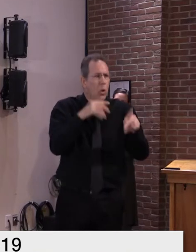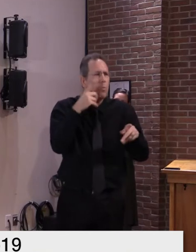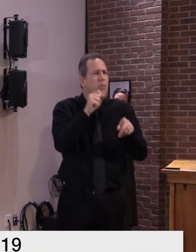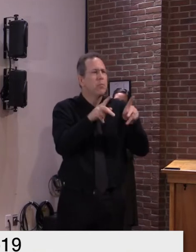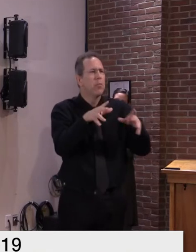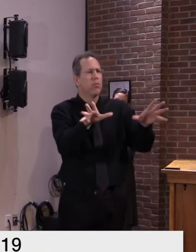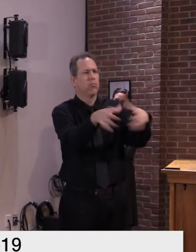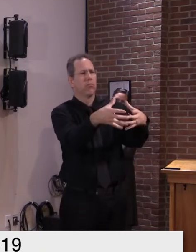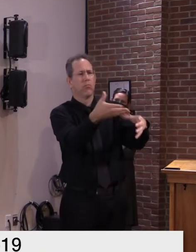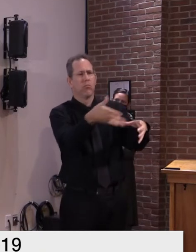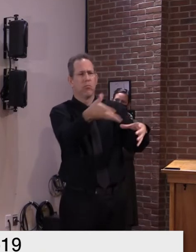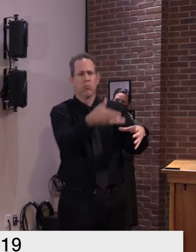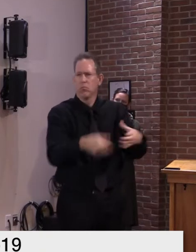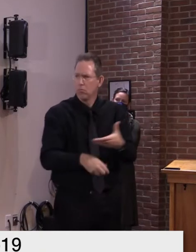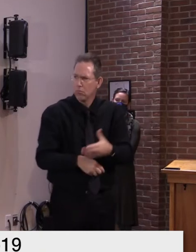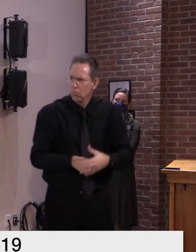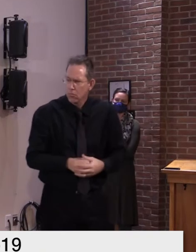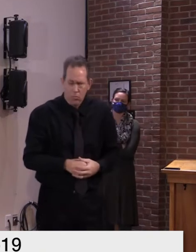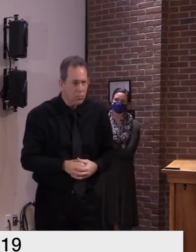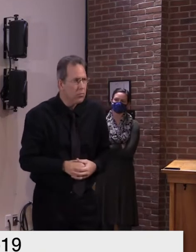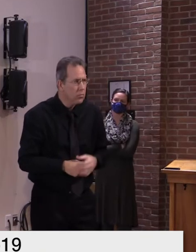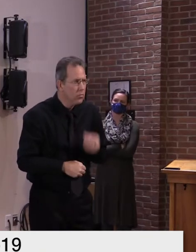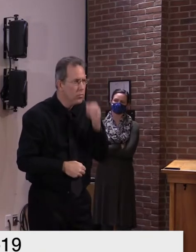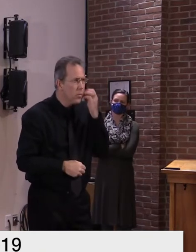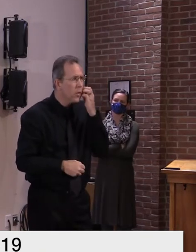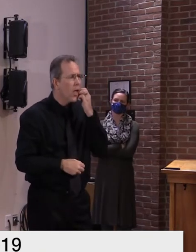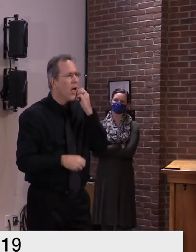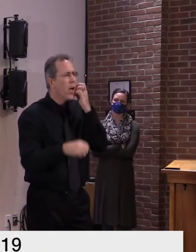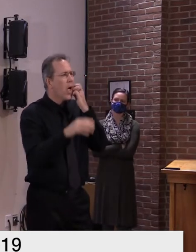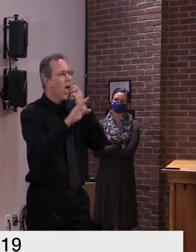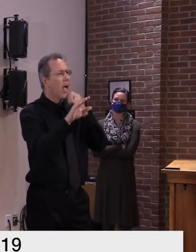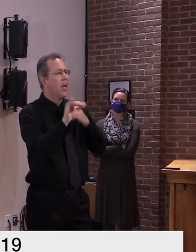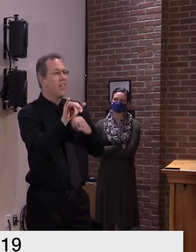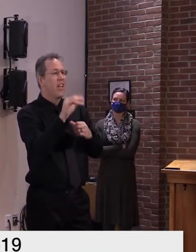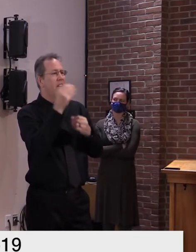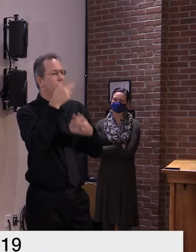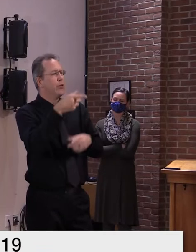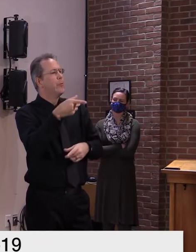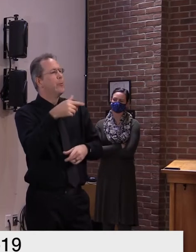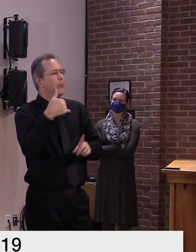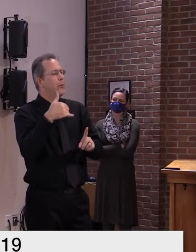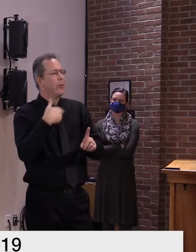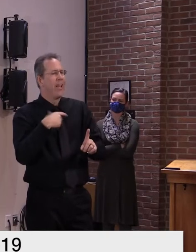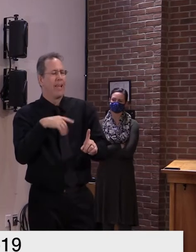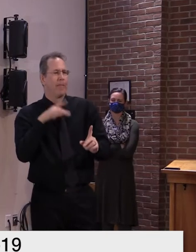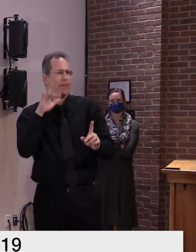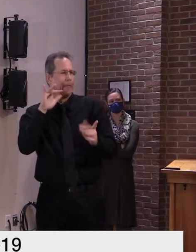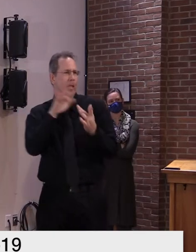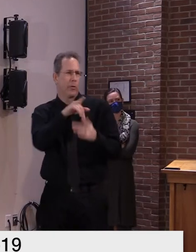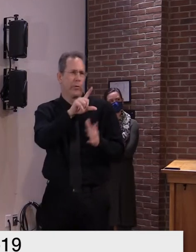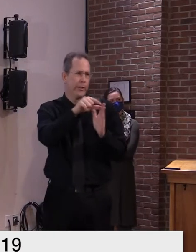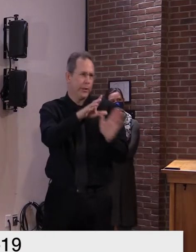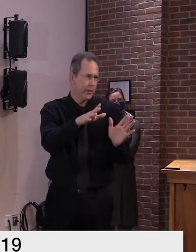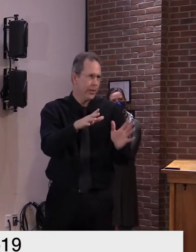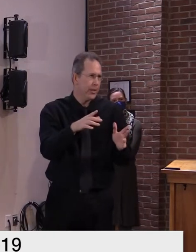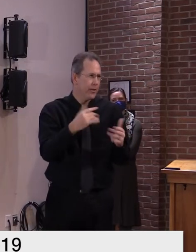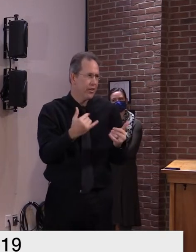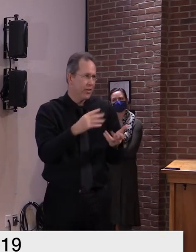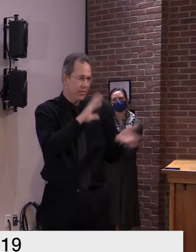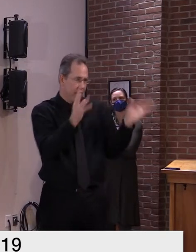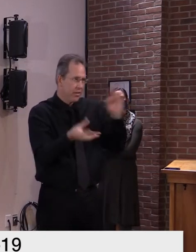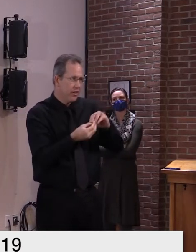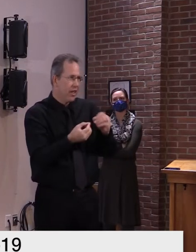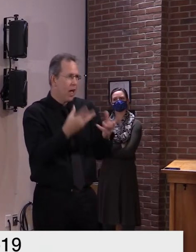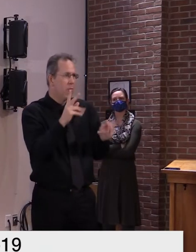aaron that's the information i'm going to have to get back to you on how many people uh if we have information on how many people within that population